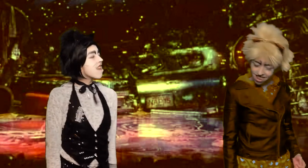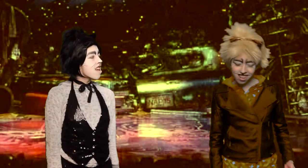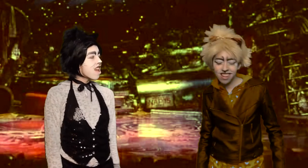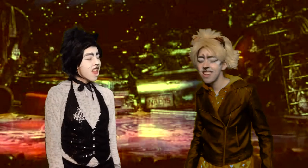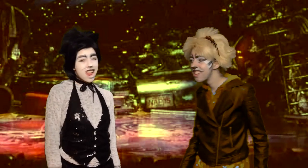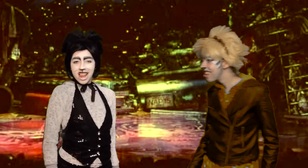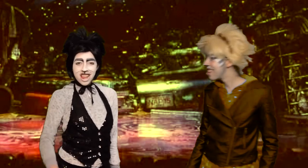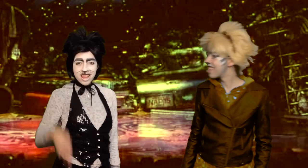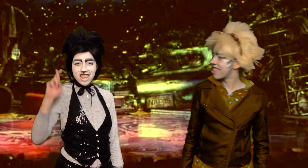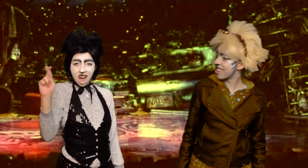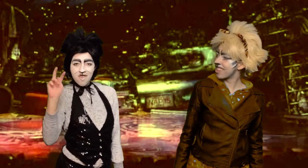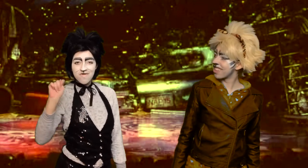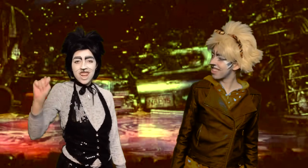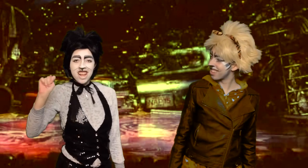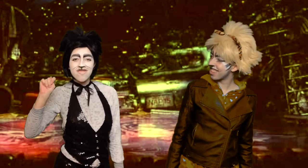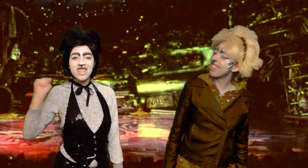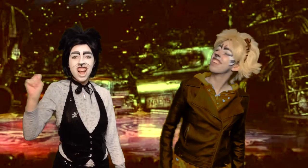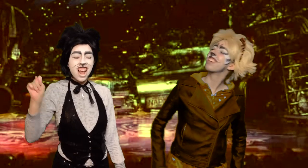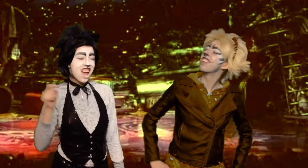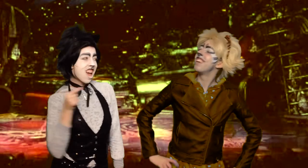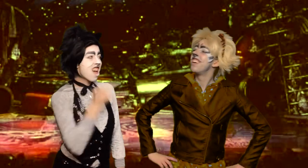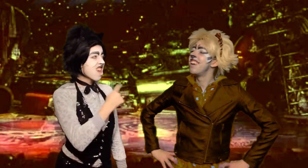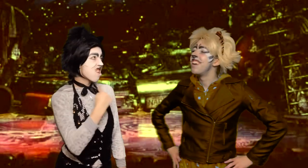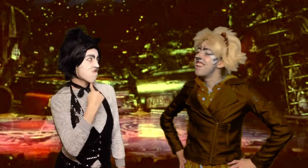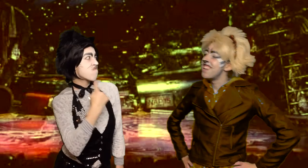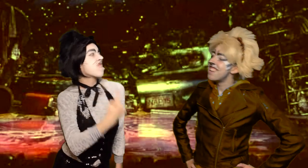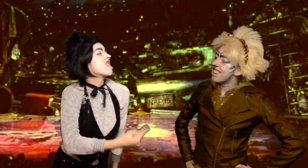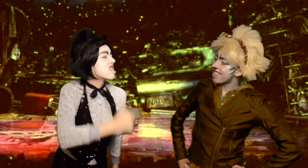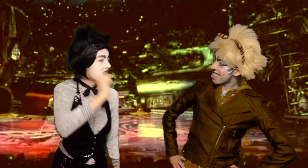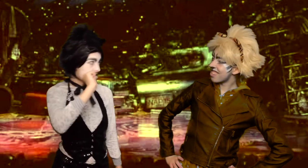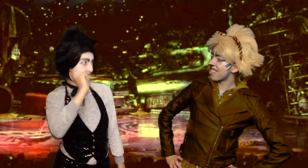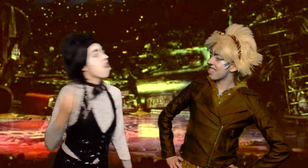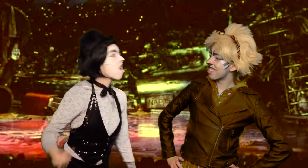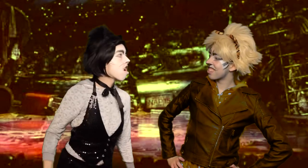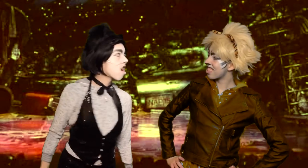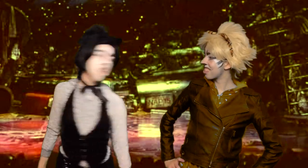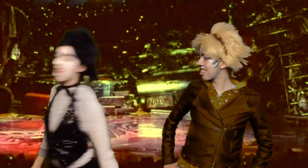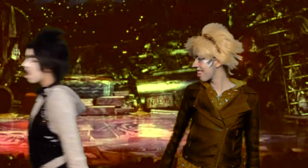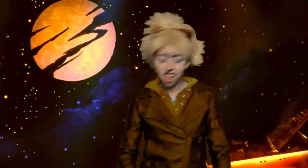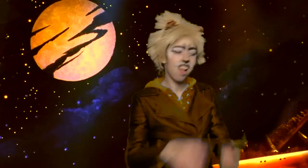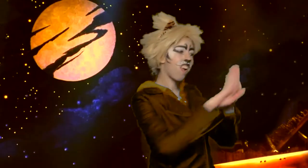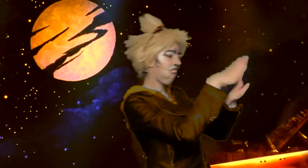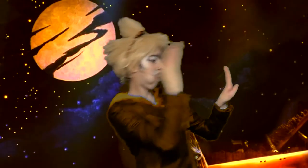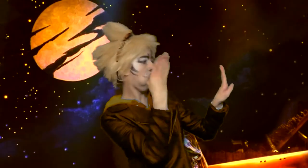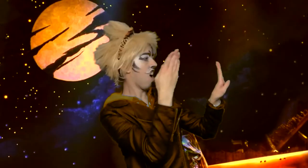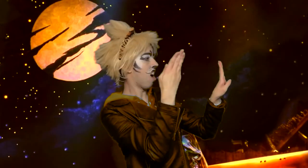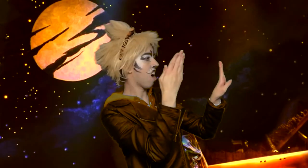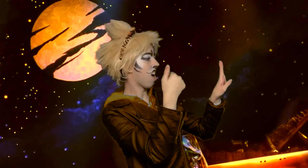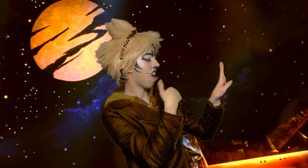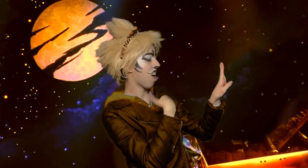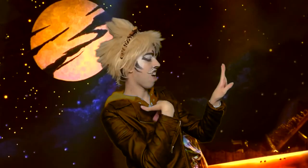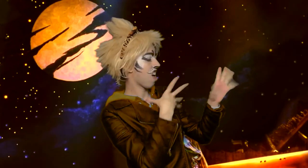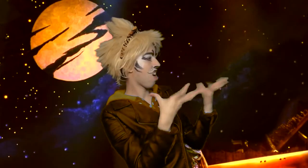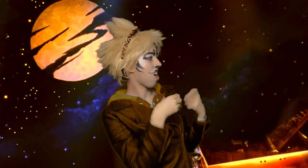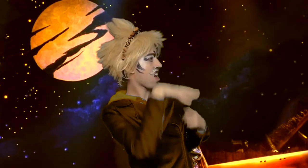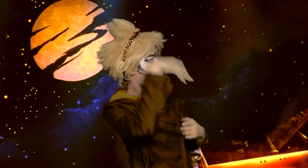The Rum Tum Tugger is a terrible bore Oh, when you let me in, then I want to go out